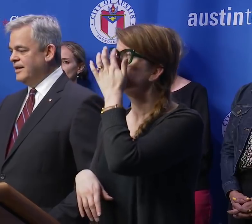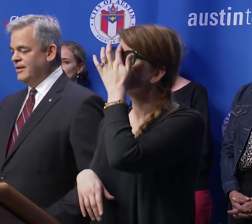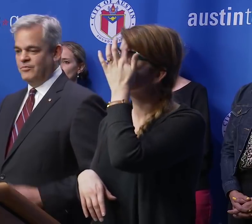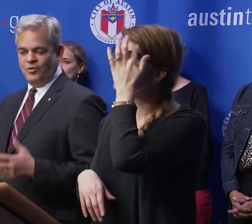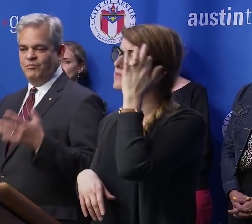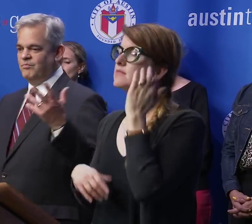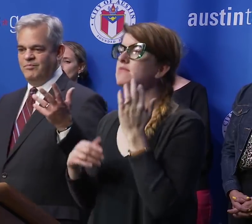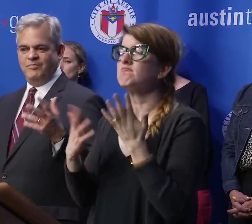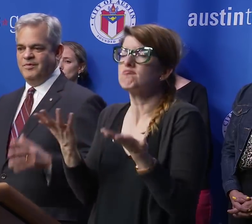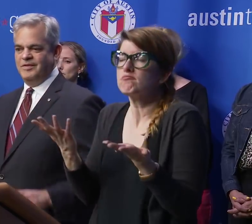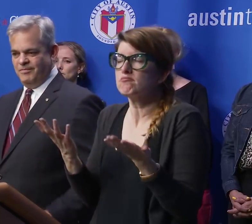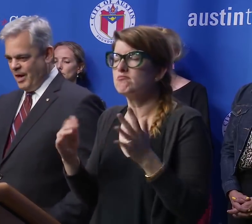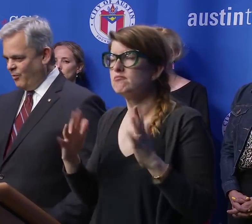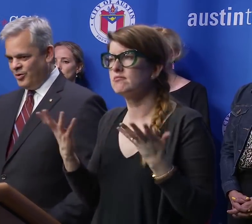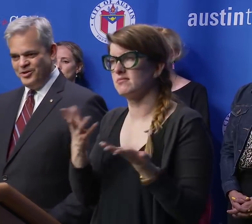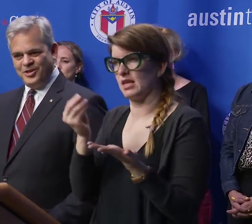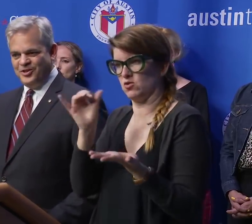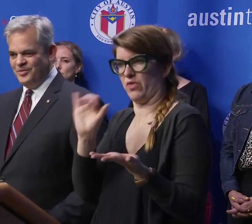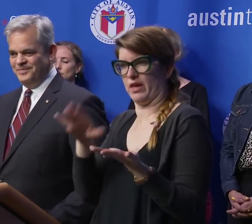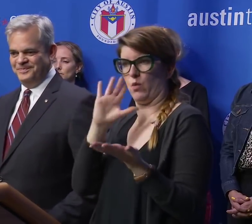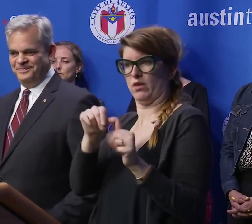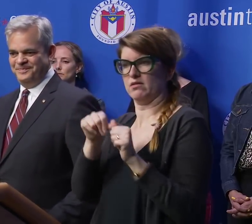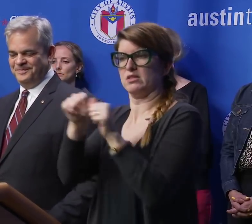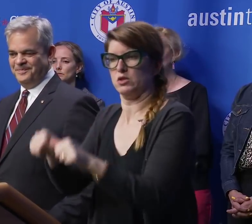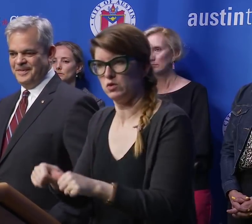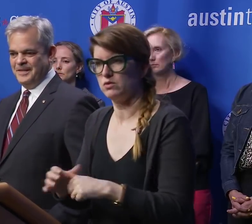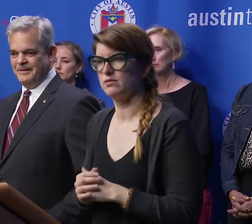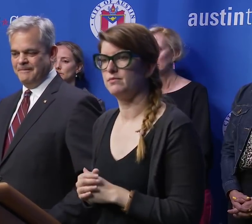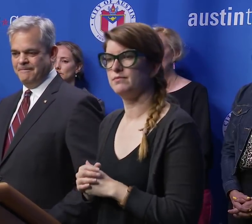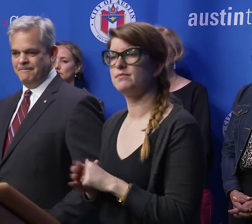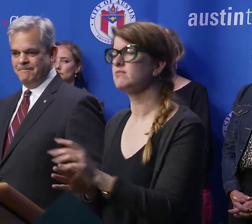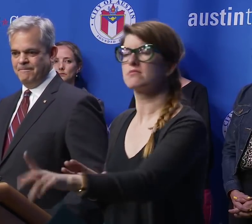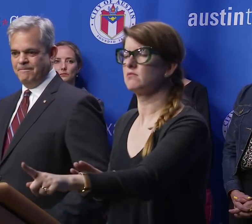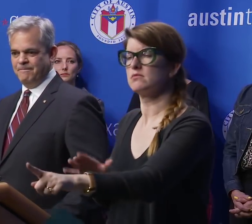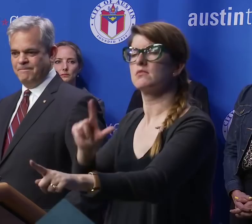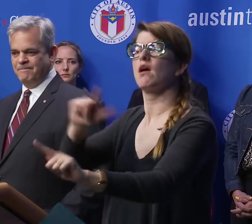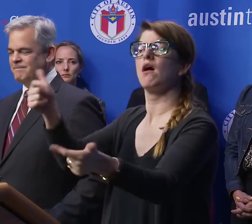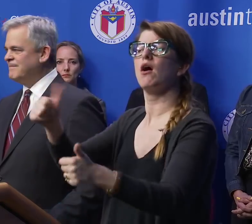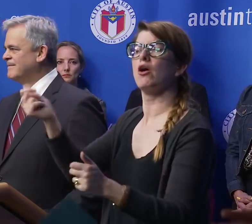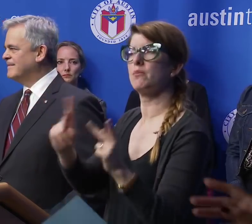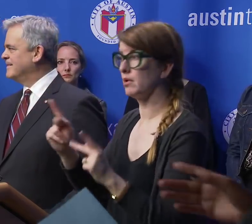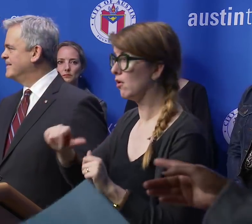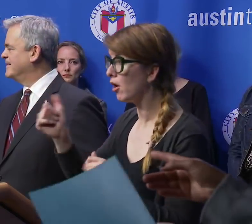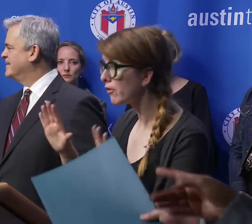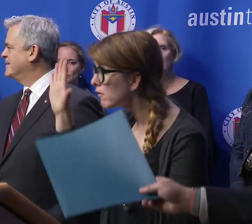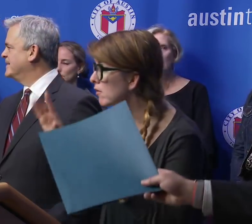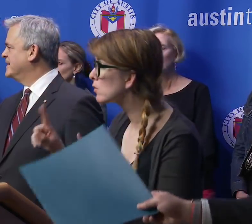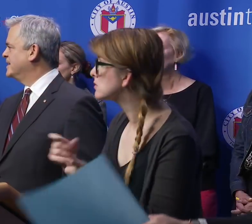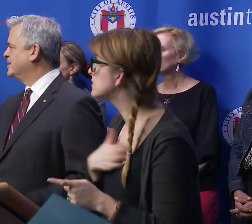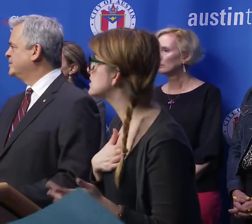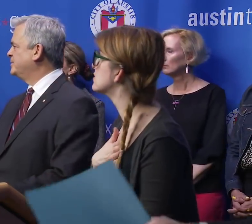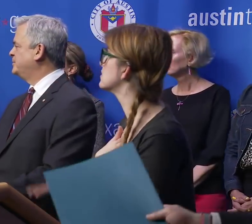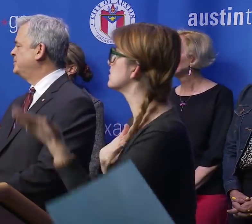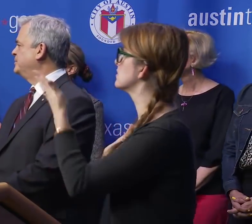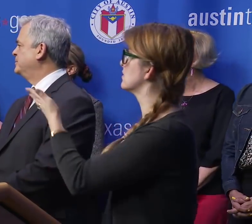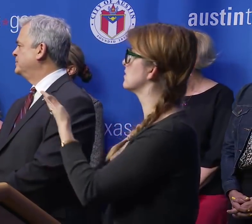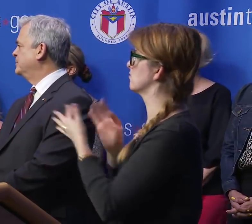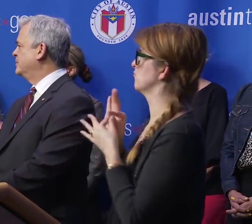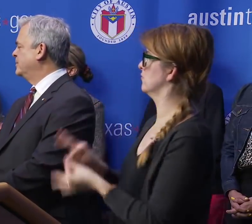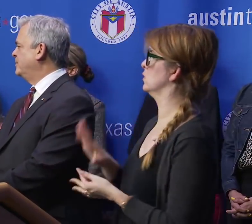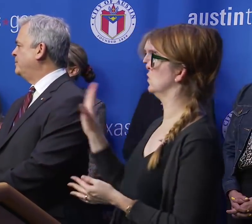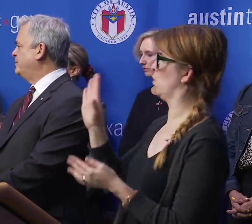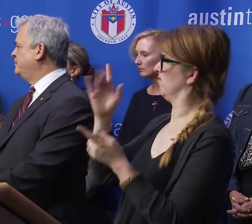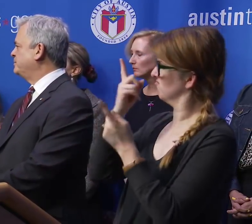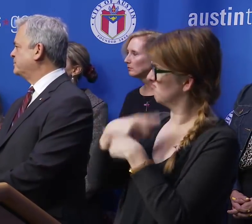And so that will continue. And what about the reasonable- Is Neil's having any other questions, please? Yeah, go ahead. So it's with the